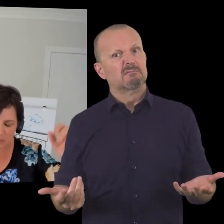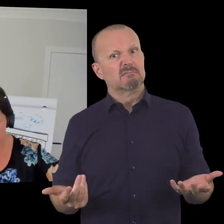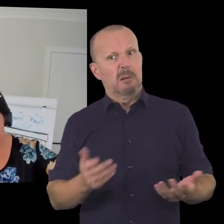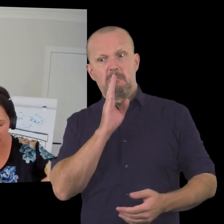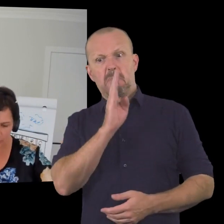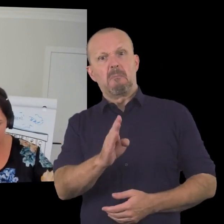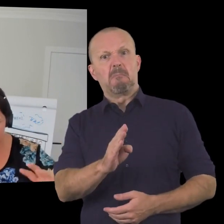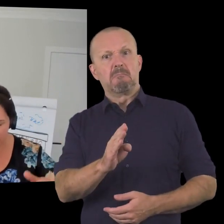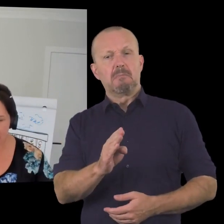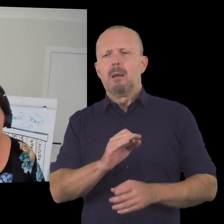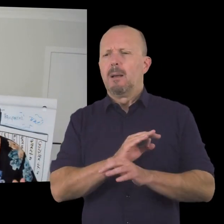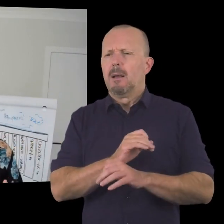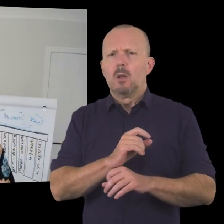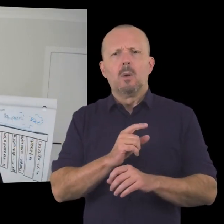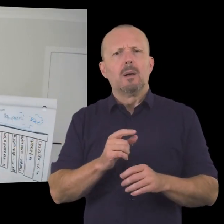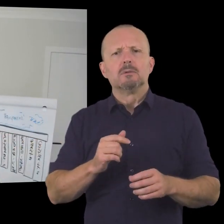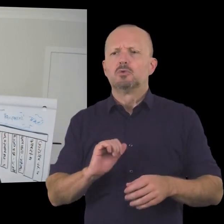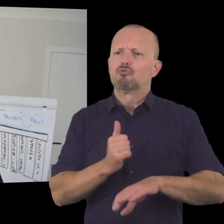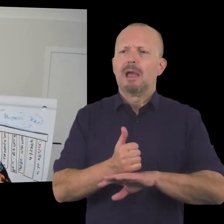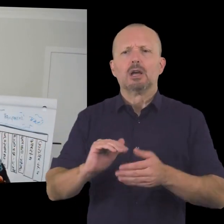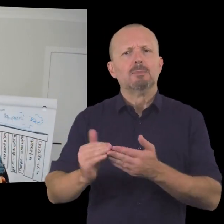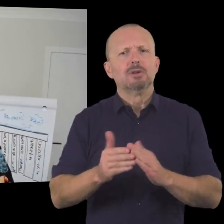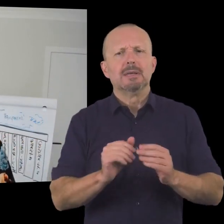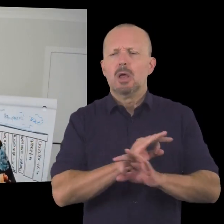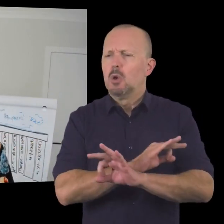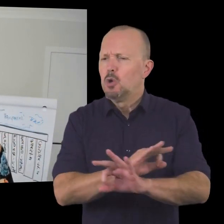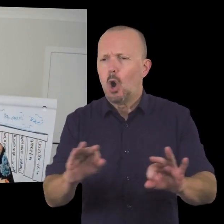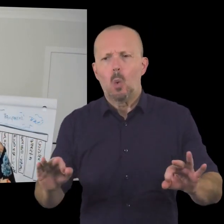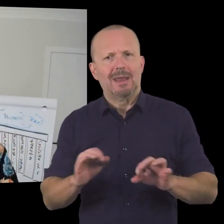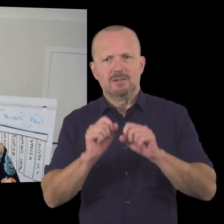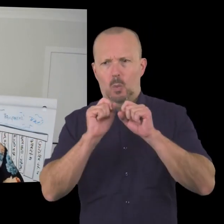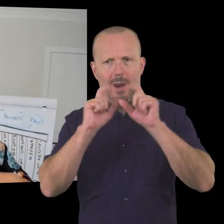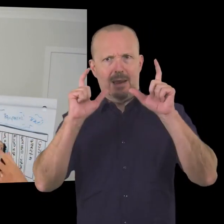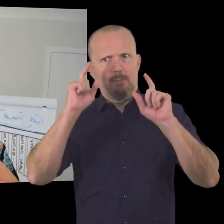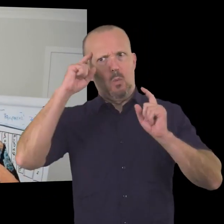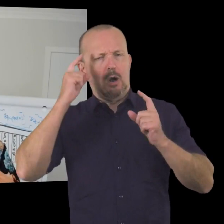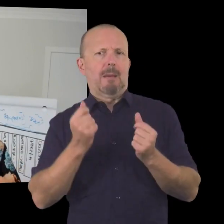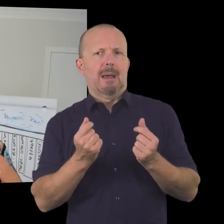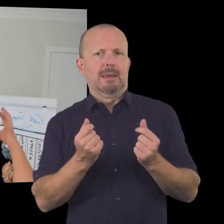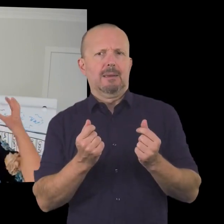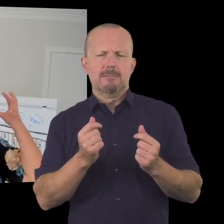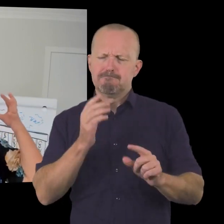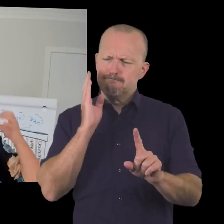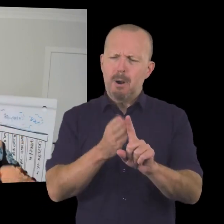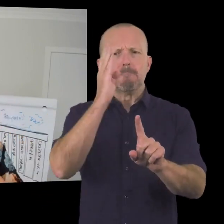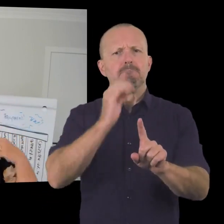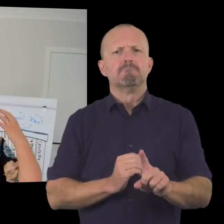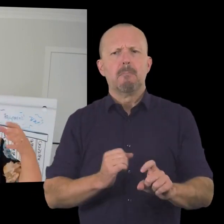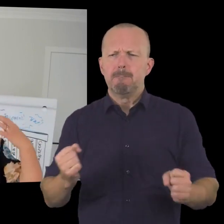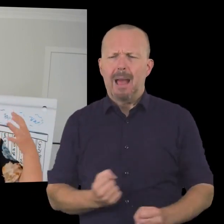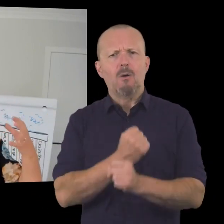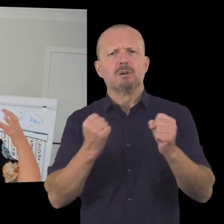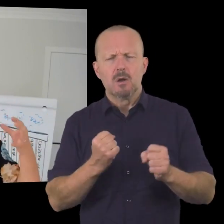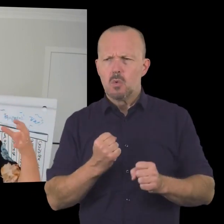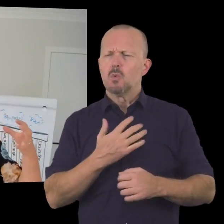abundance prosperity and power to create a community where no one has to wake up and worry about money enables you to create it almost a visual in your mind